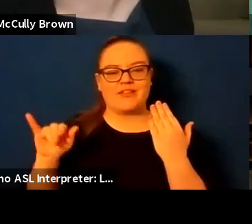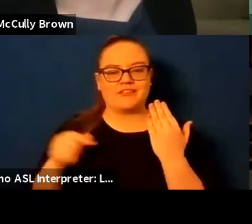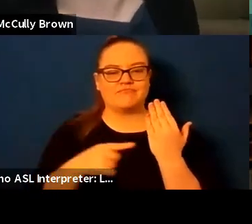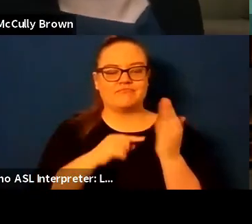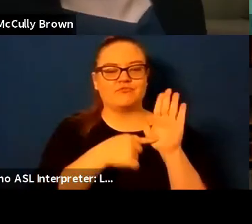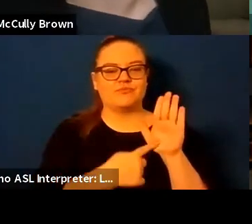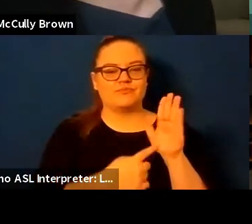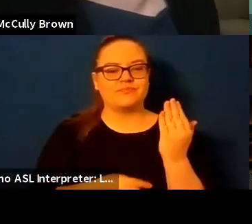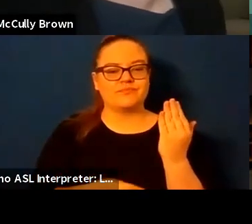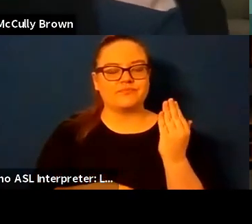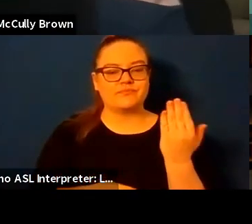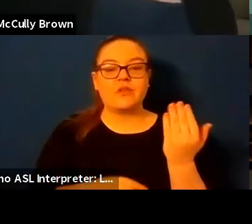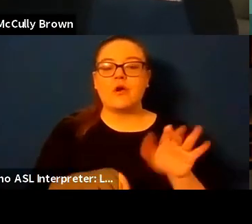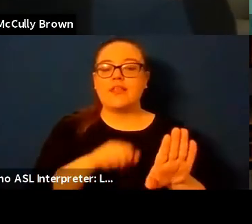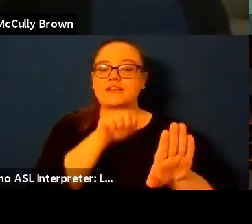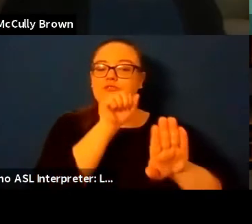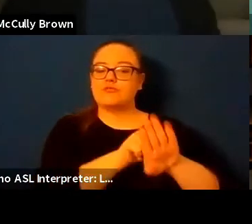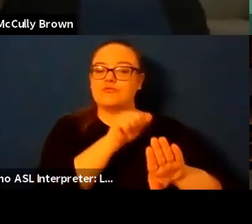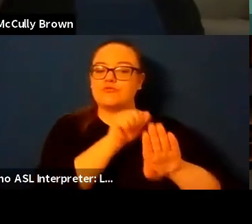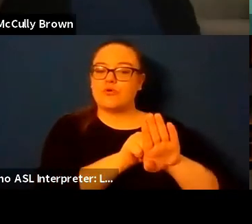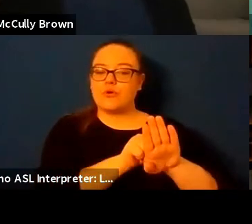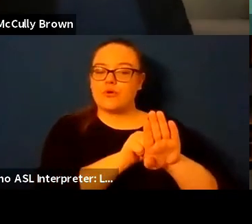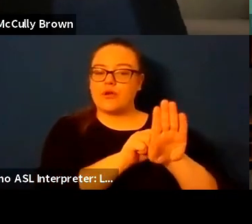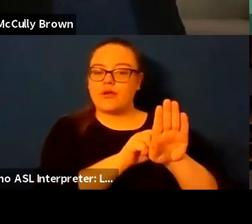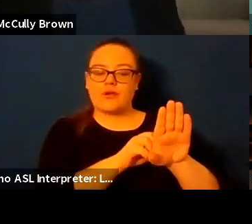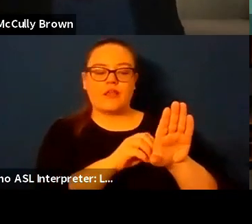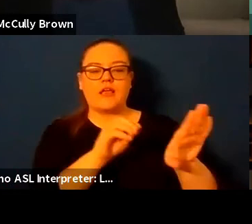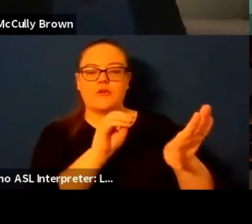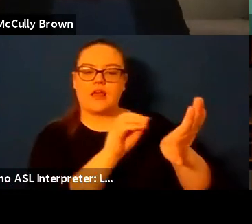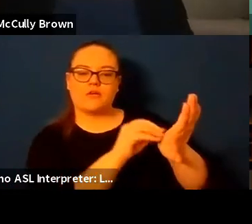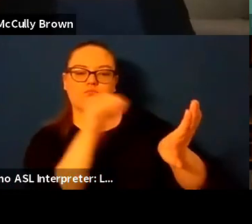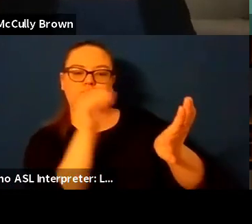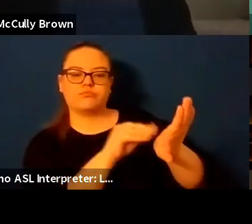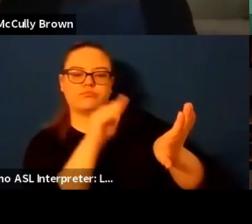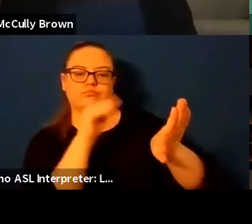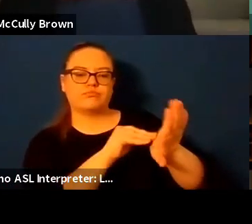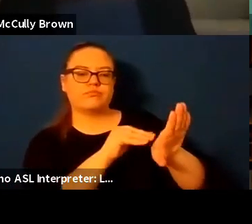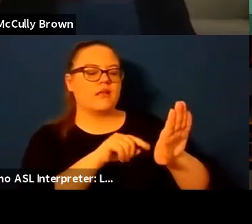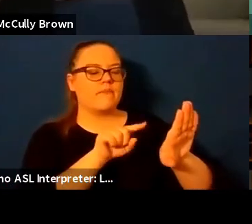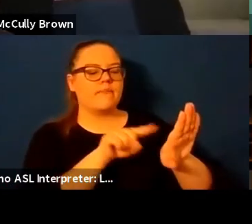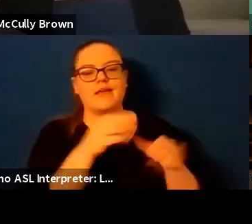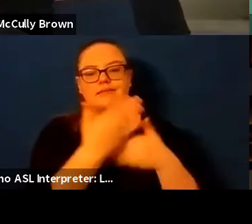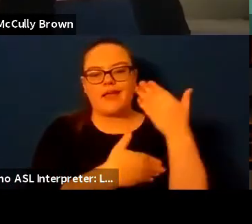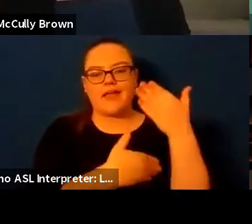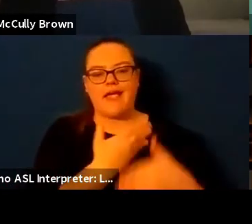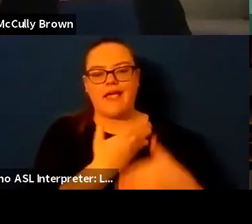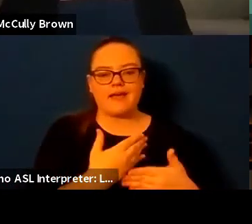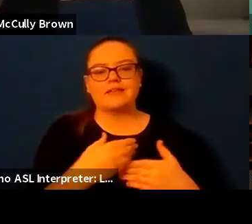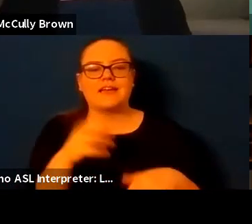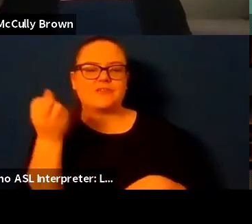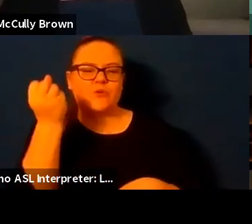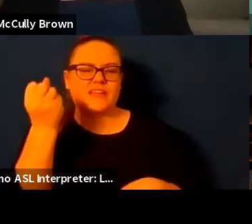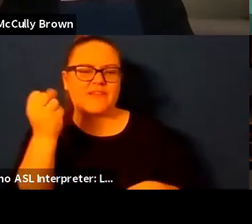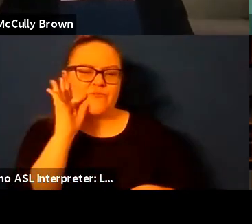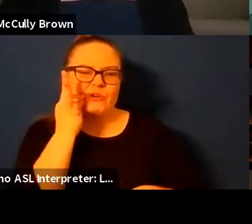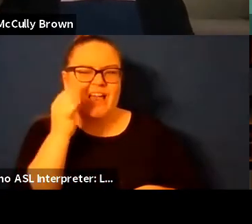that's holding a piece of fruit that i that i would like to think is an apple but i don't actually know um how did